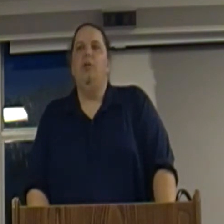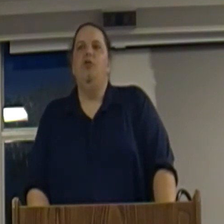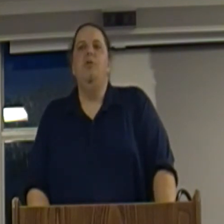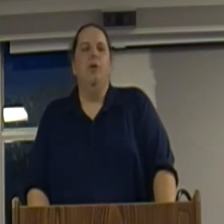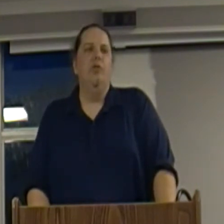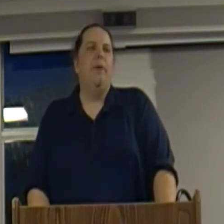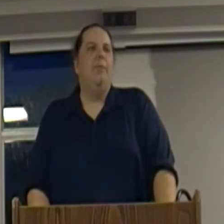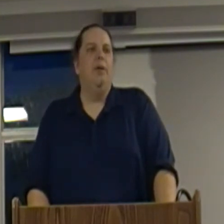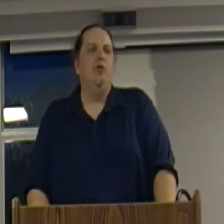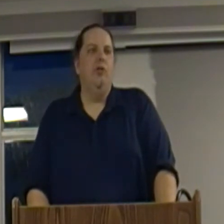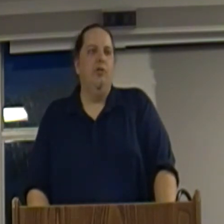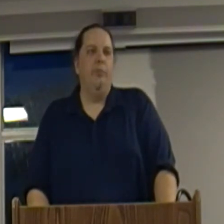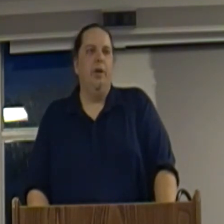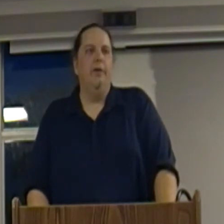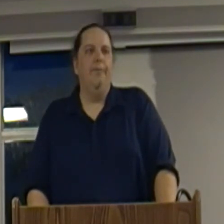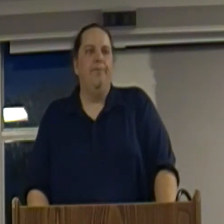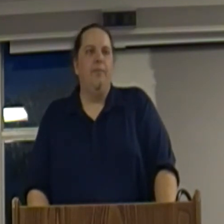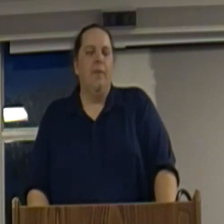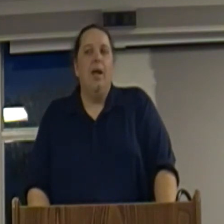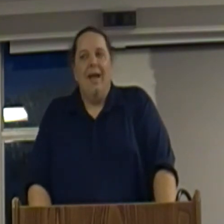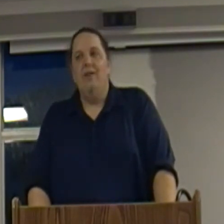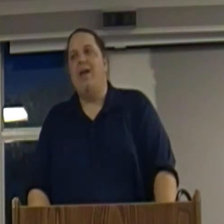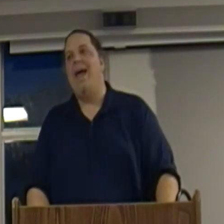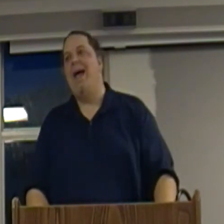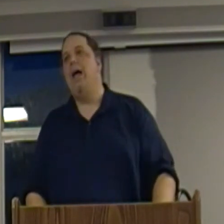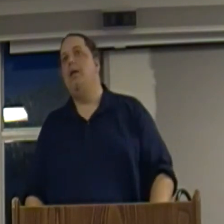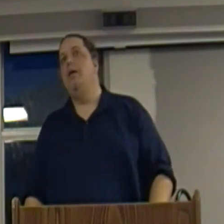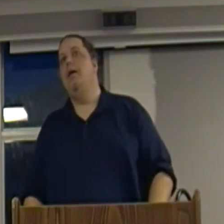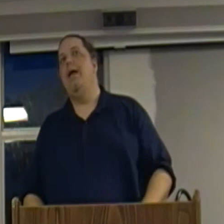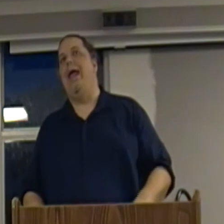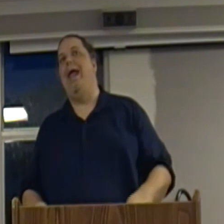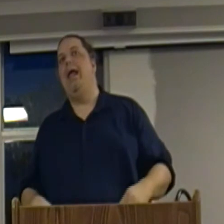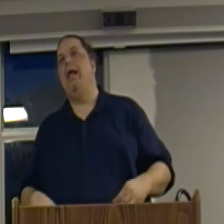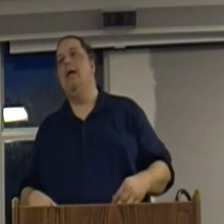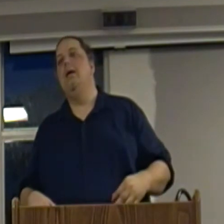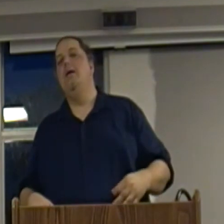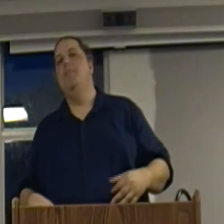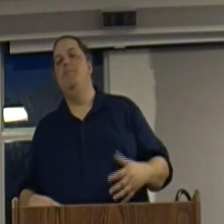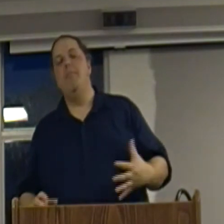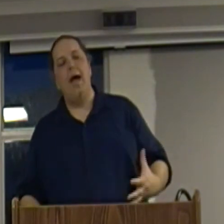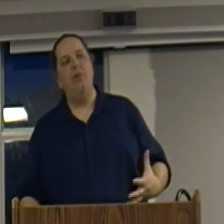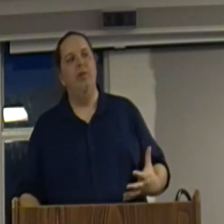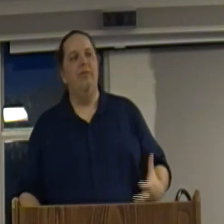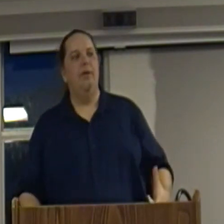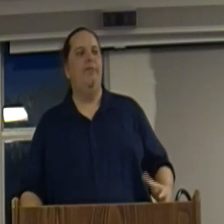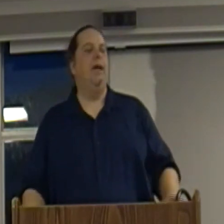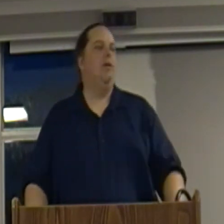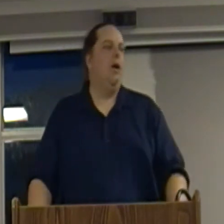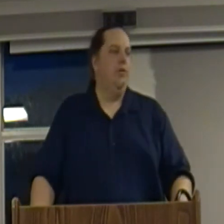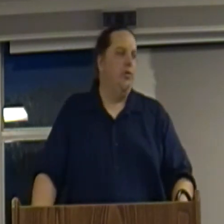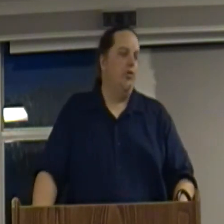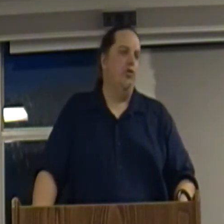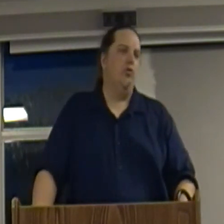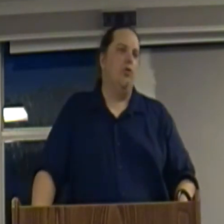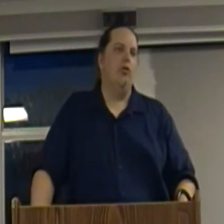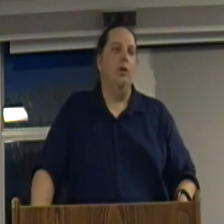as two-thirds of the population disappeared. And this had a massive effect on the social structure,